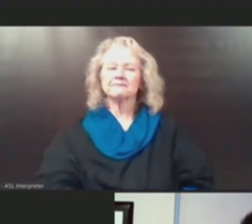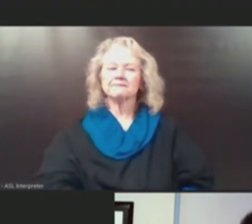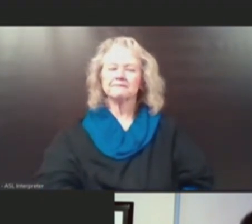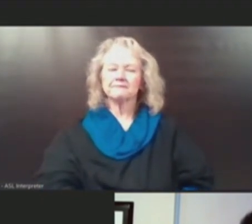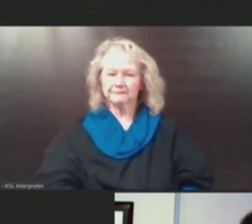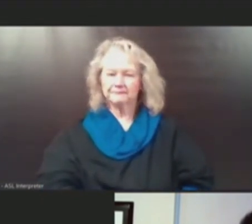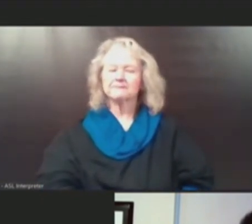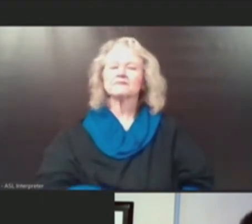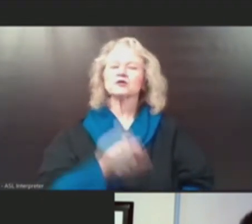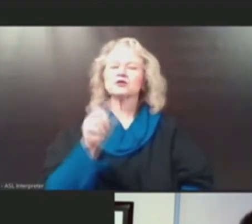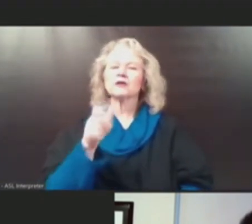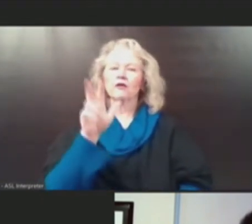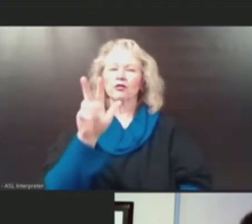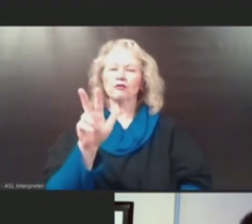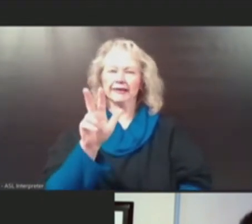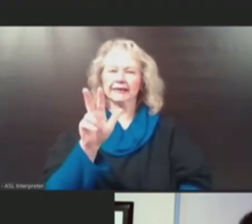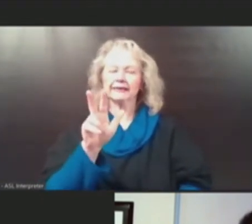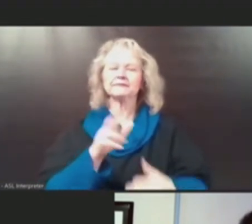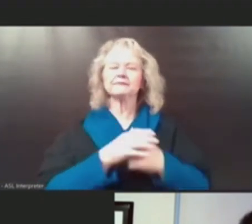Channel 3 Eyewitness News.